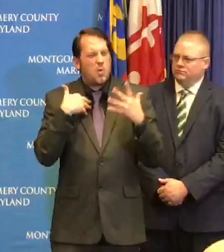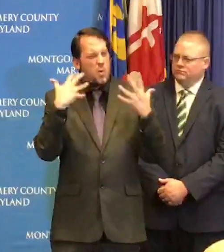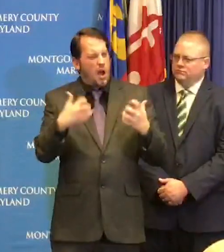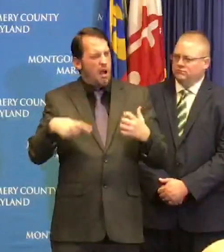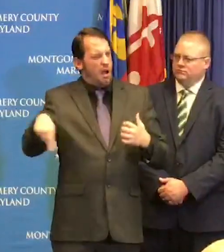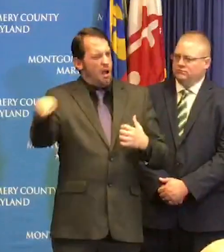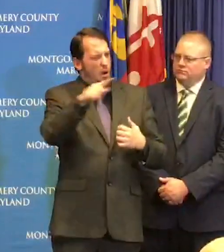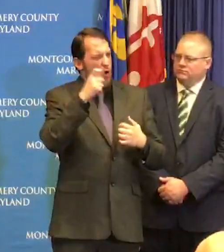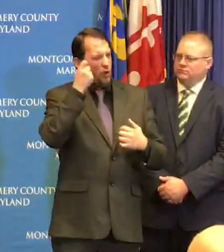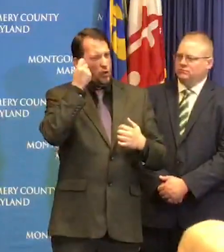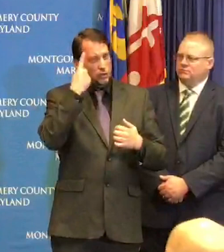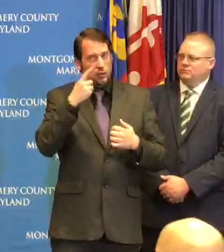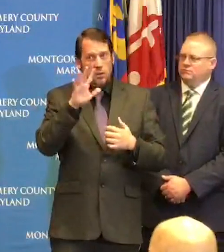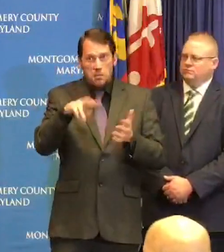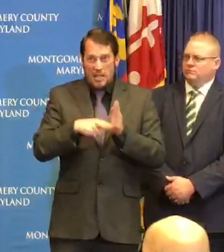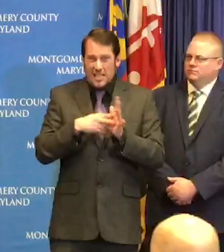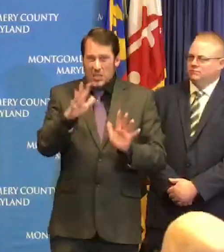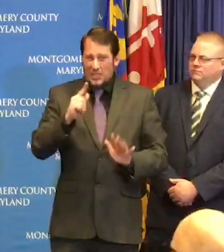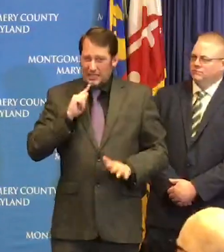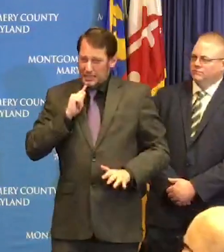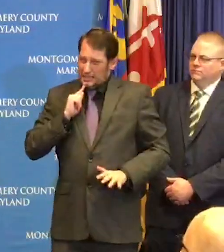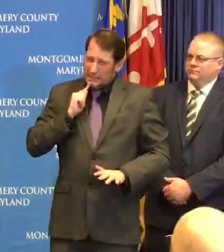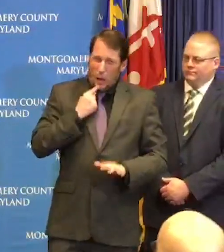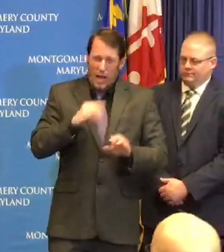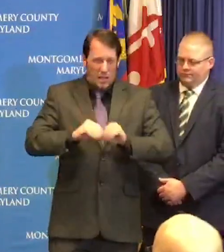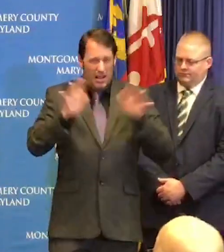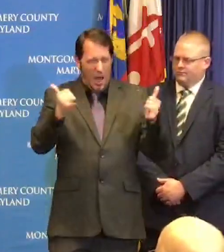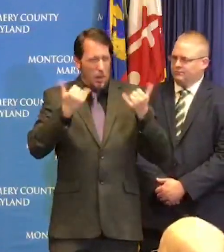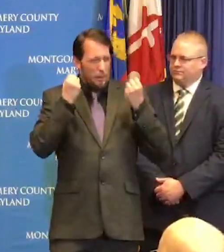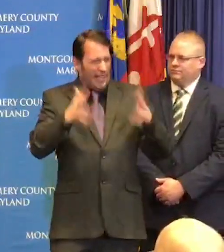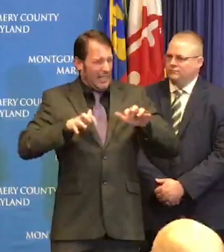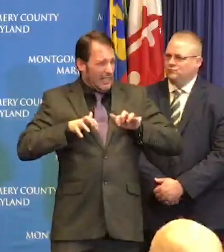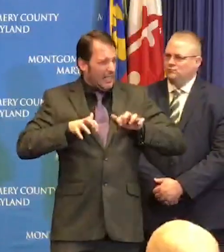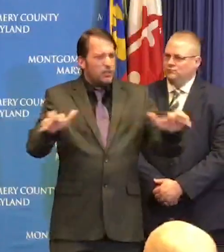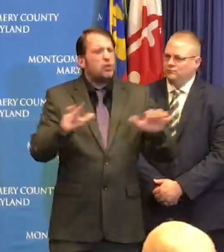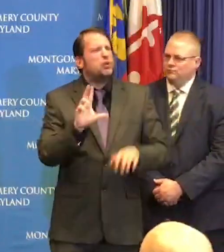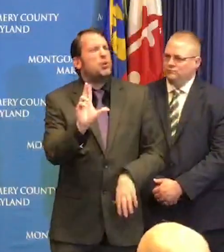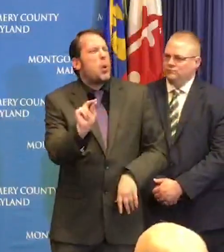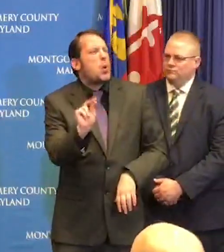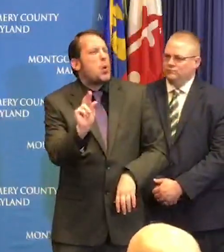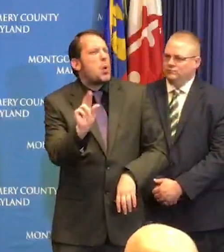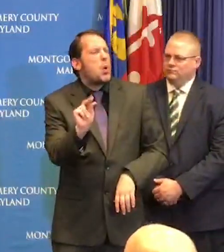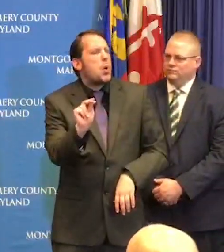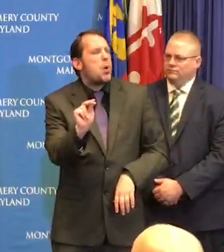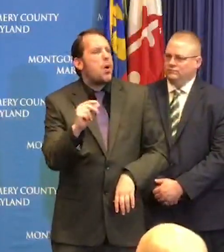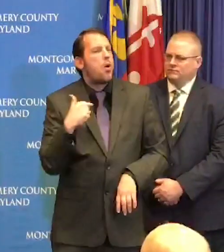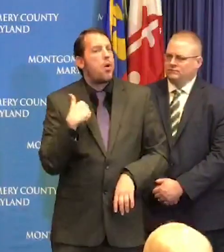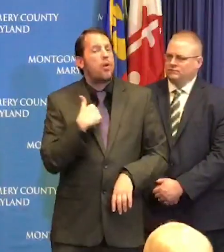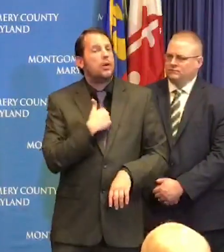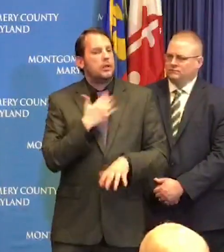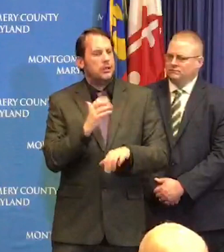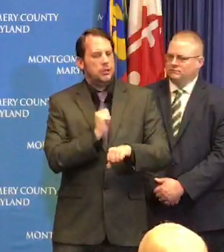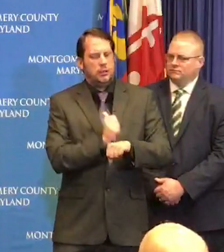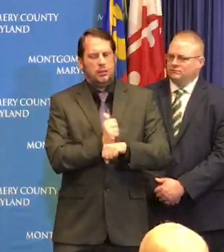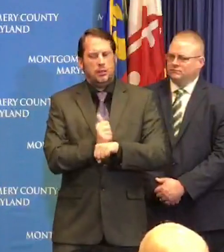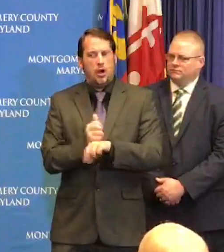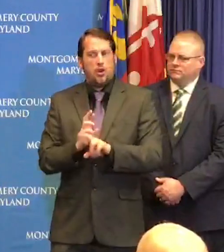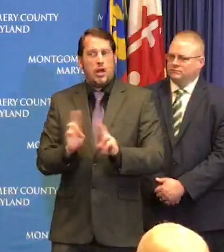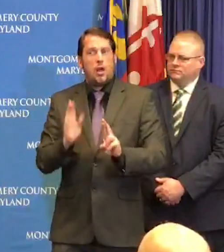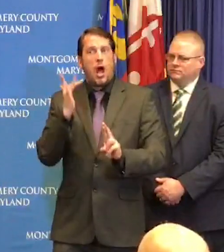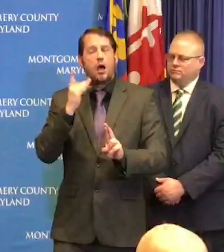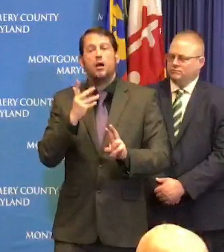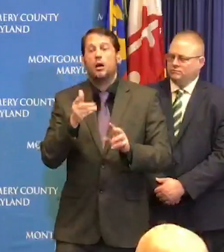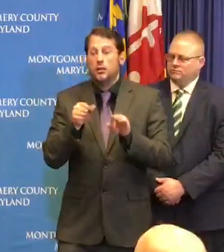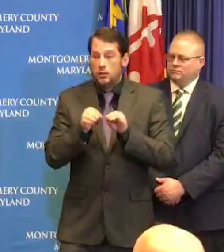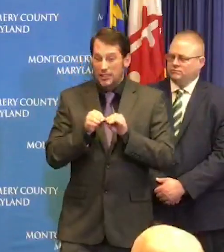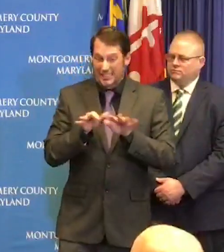right now it's putting into actions things to prevent us from getting to that point now there are certain populations that